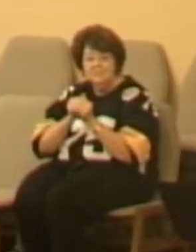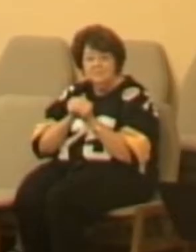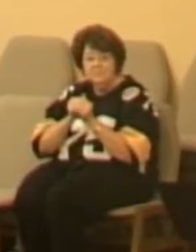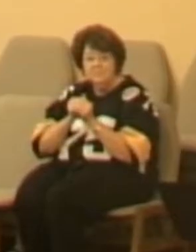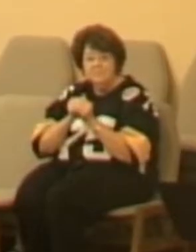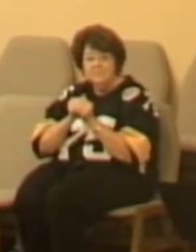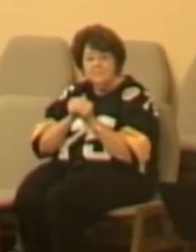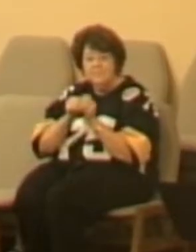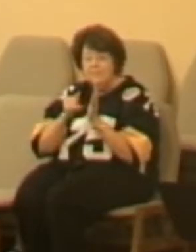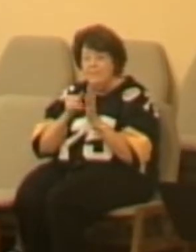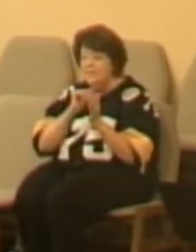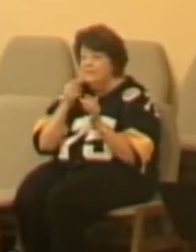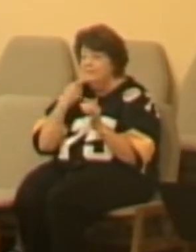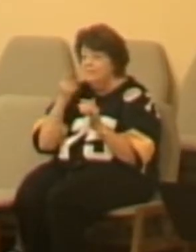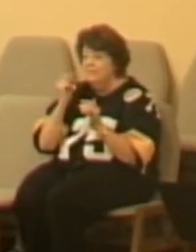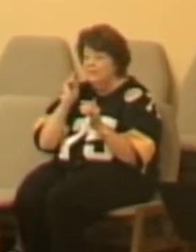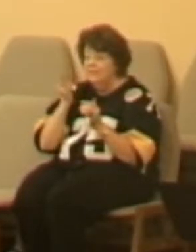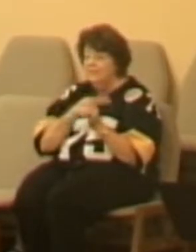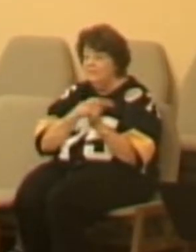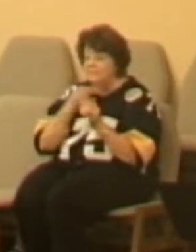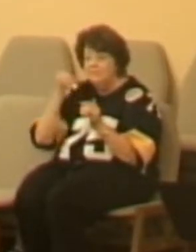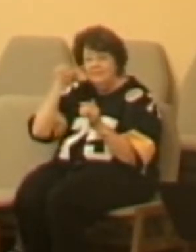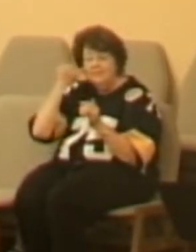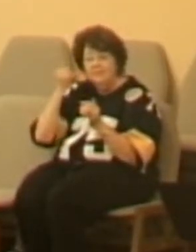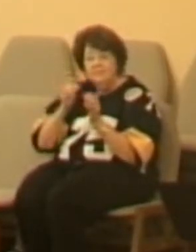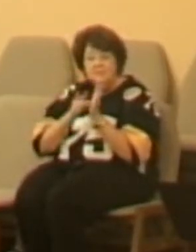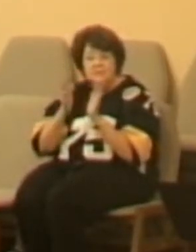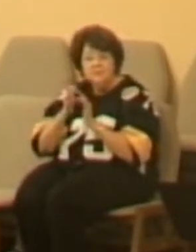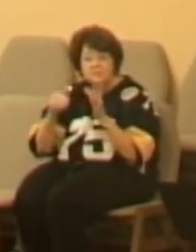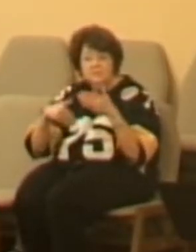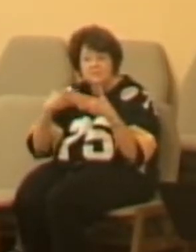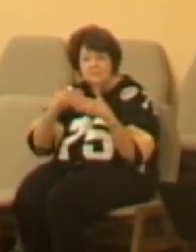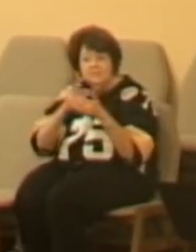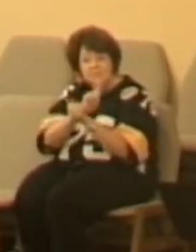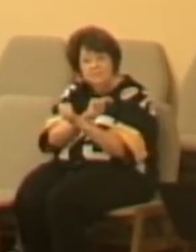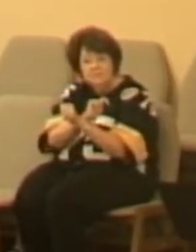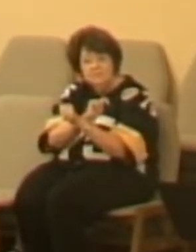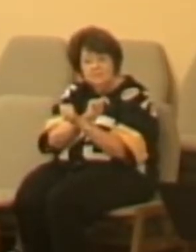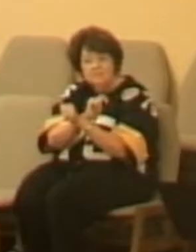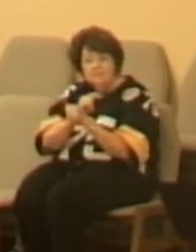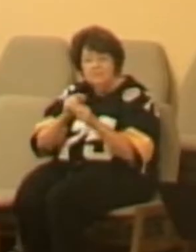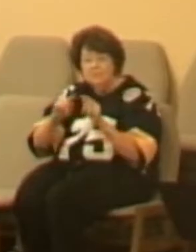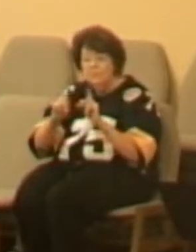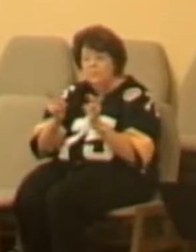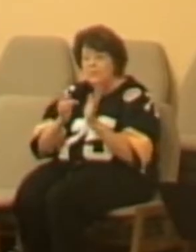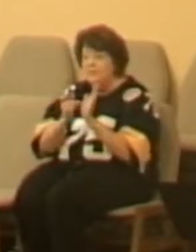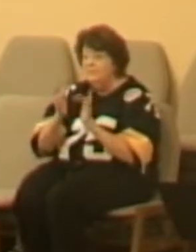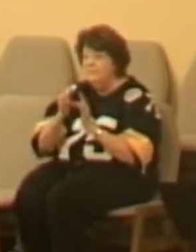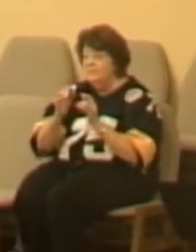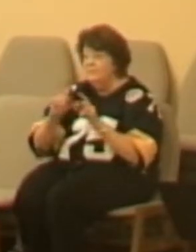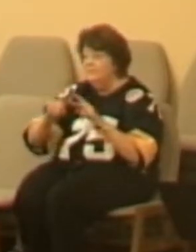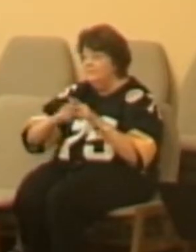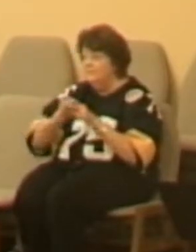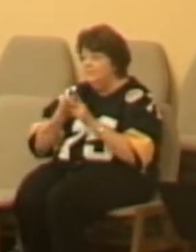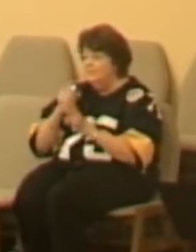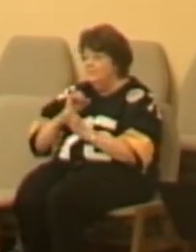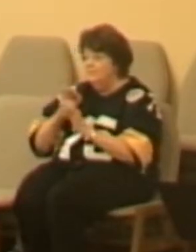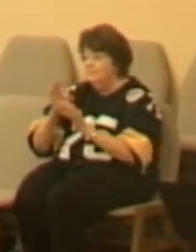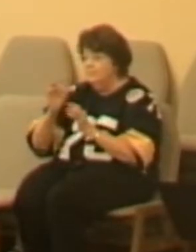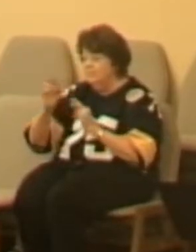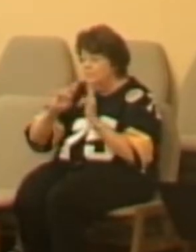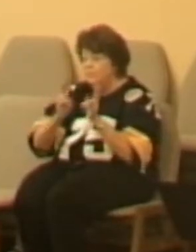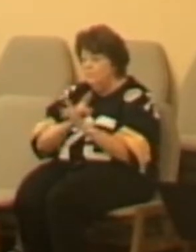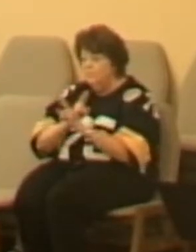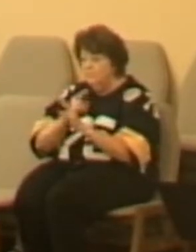sermon, he is anywhere close to a synagogue. It just says that Jesus begins to preach, repent, for the